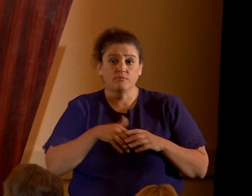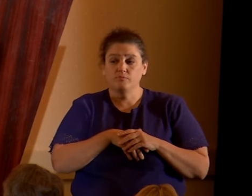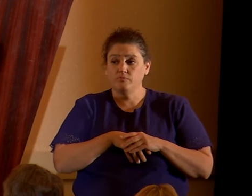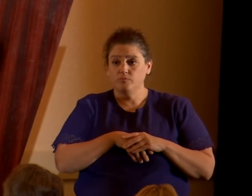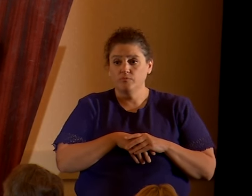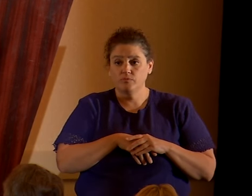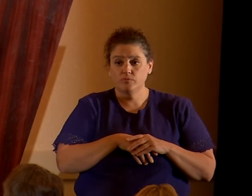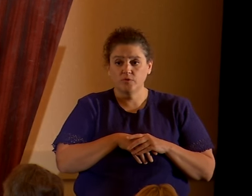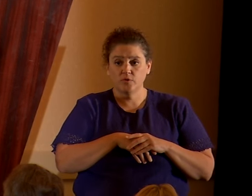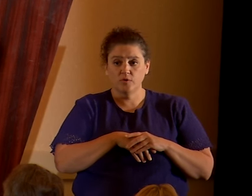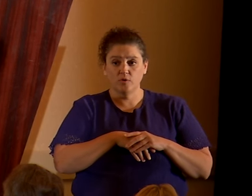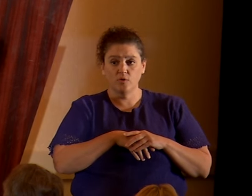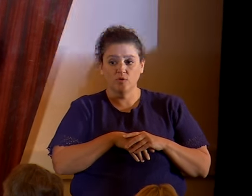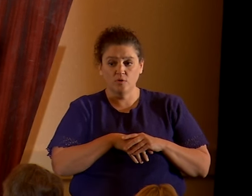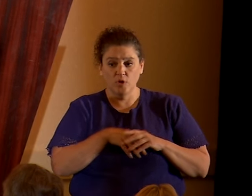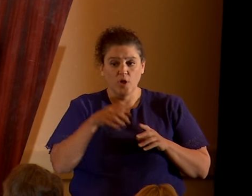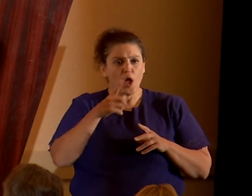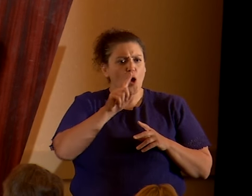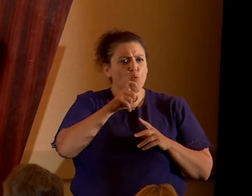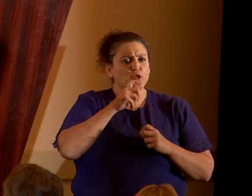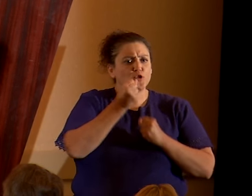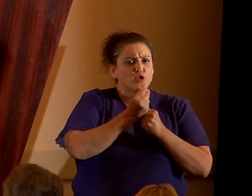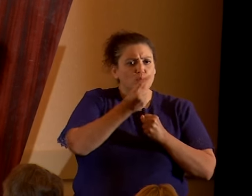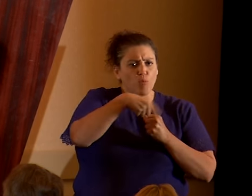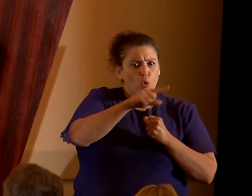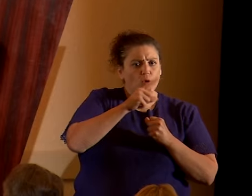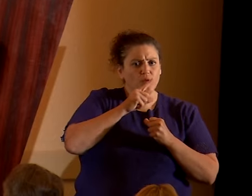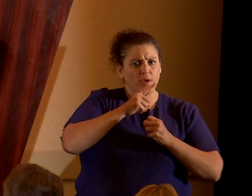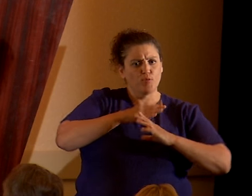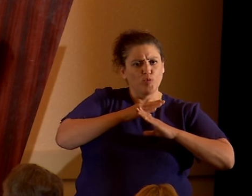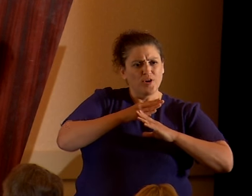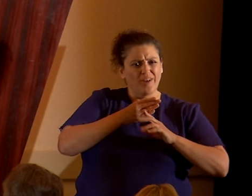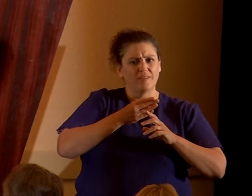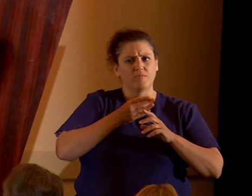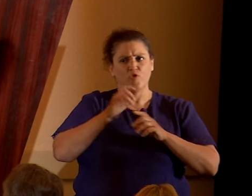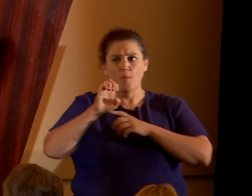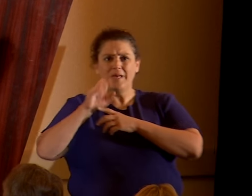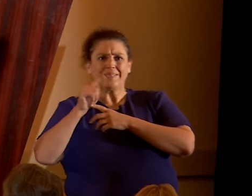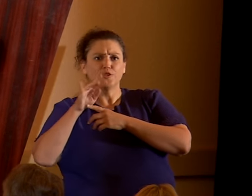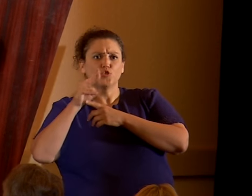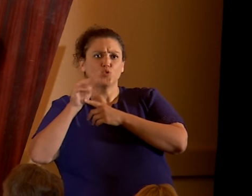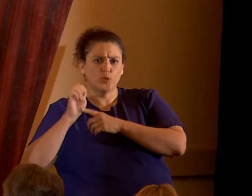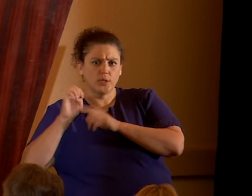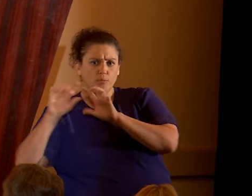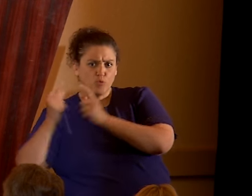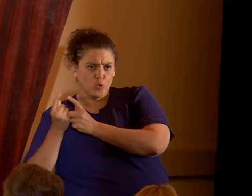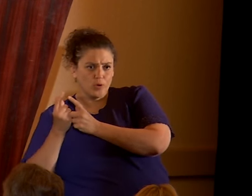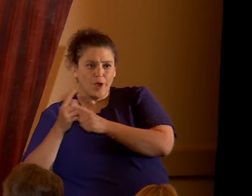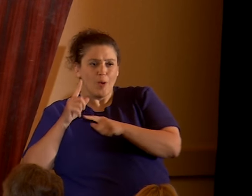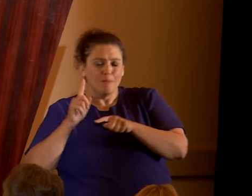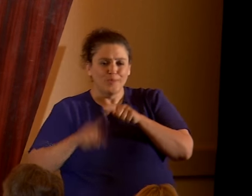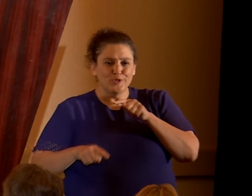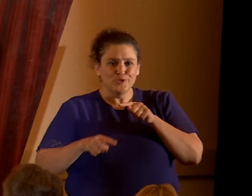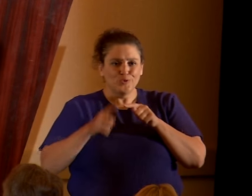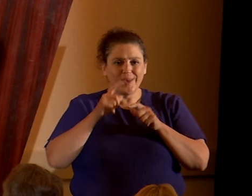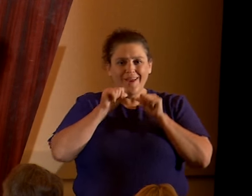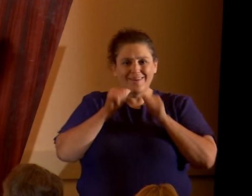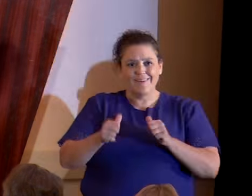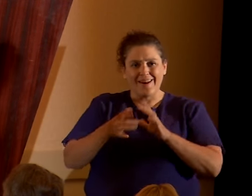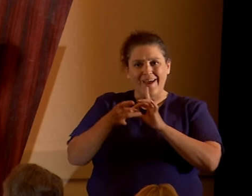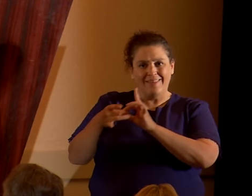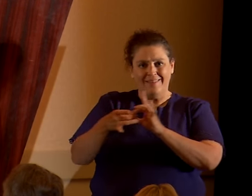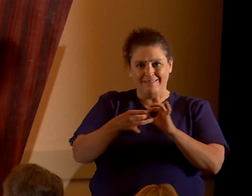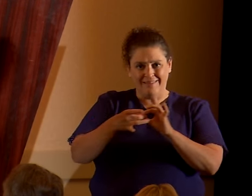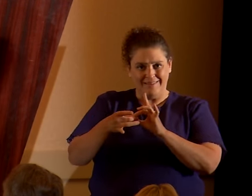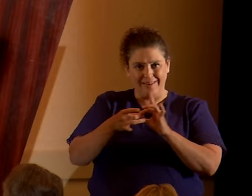support moderate Muslims against those who are extremists. But to deny that there is a link between Islamic extremism and terrorism is